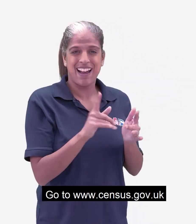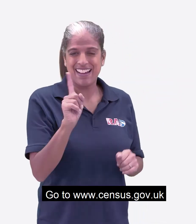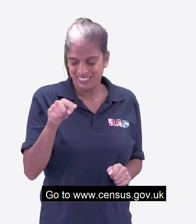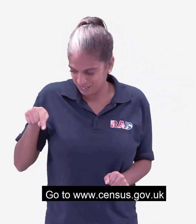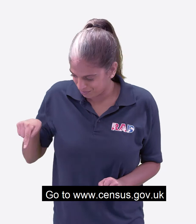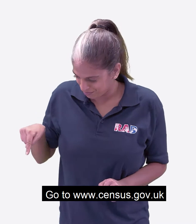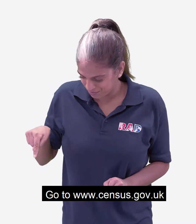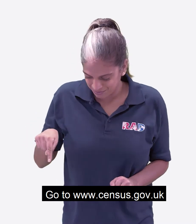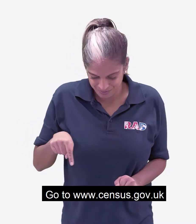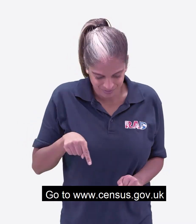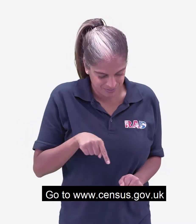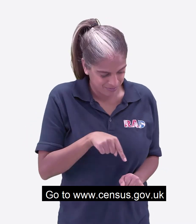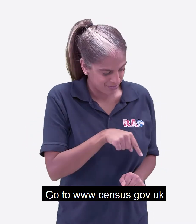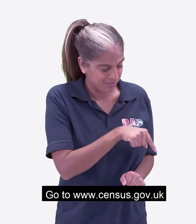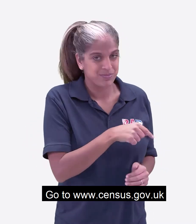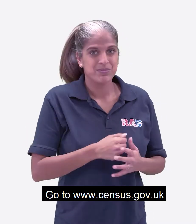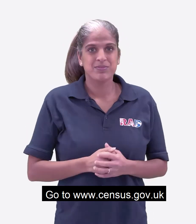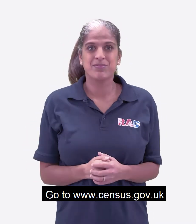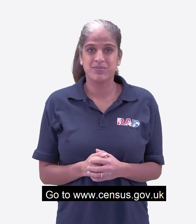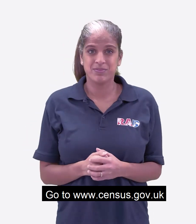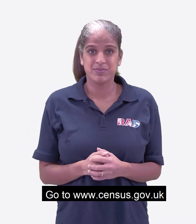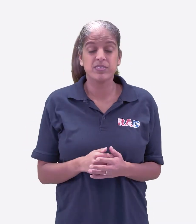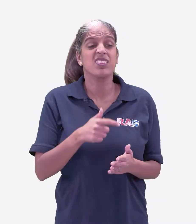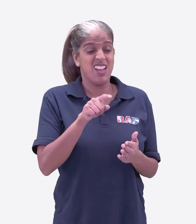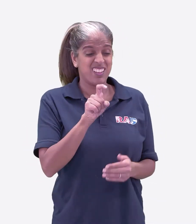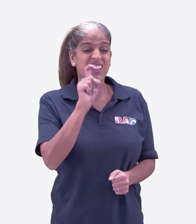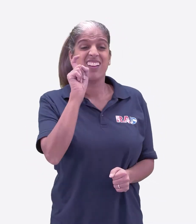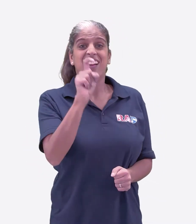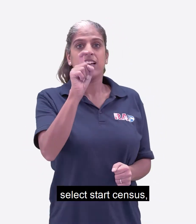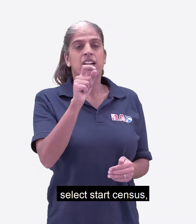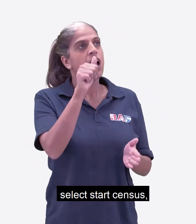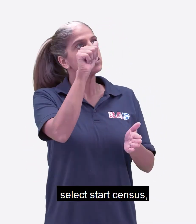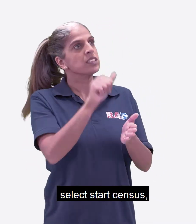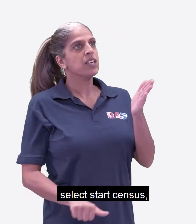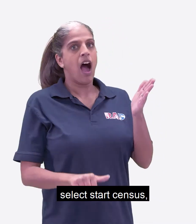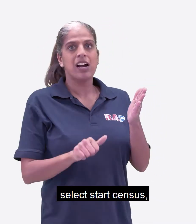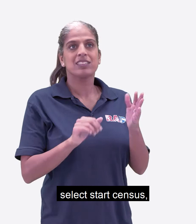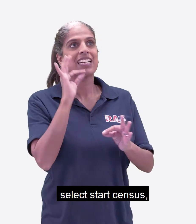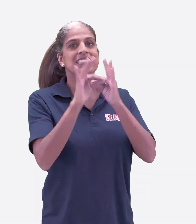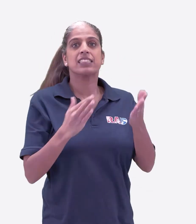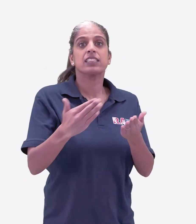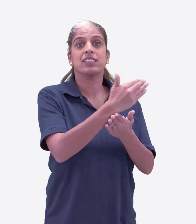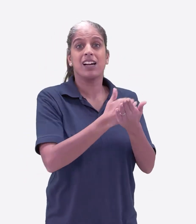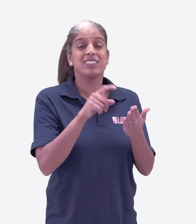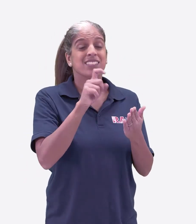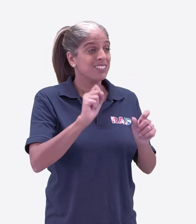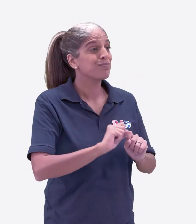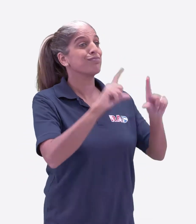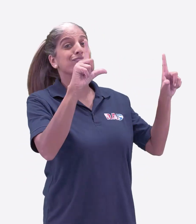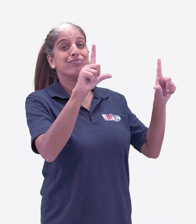.census.gov.uk Select Start Census And